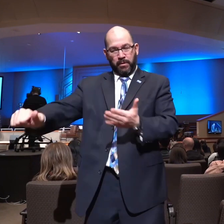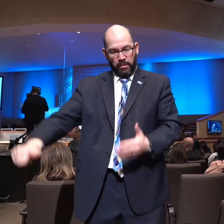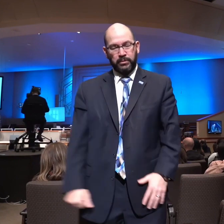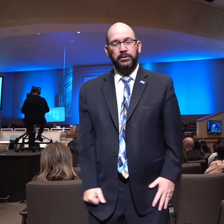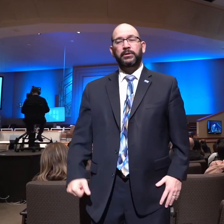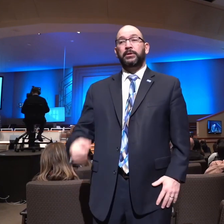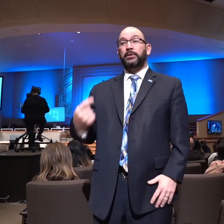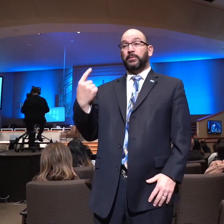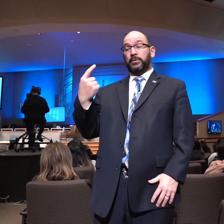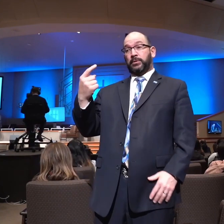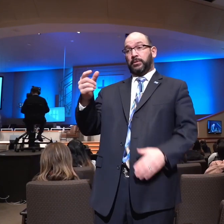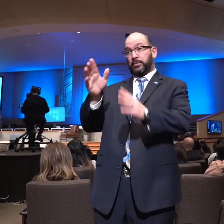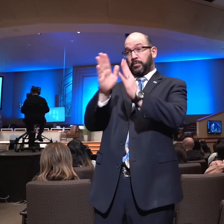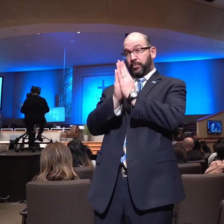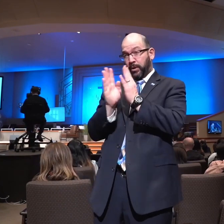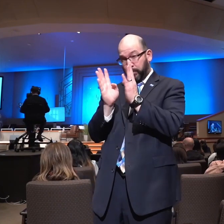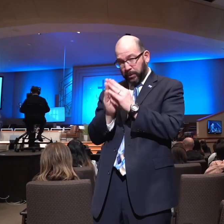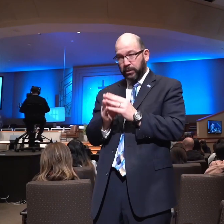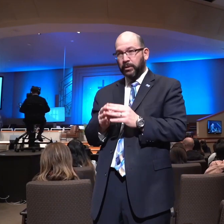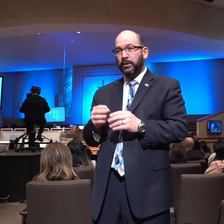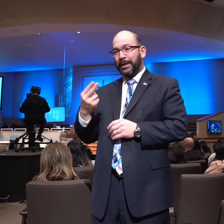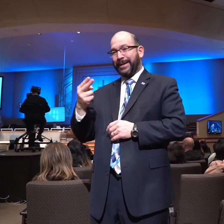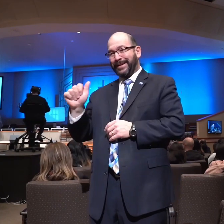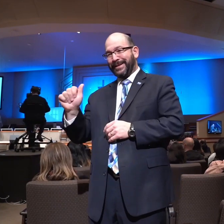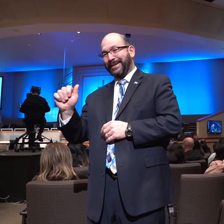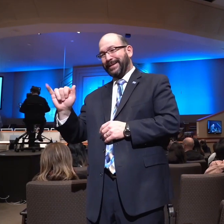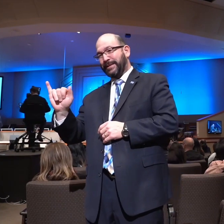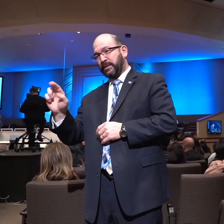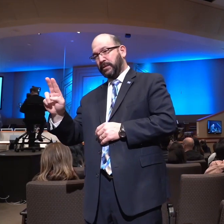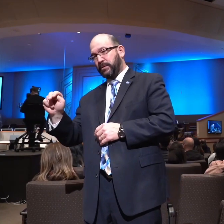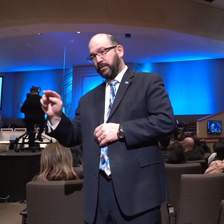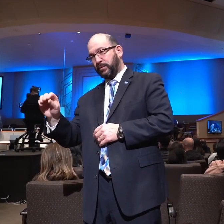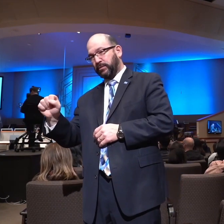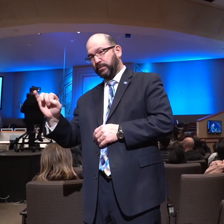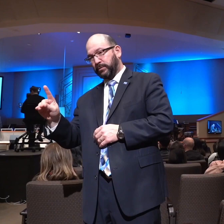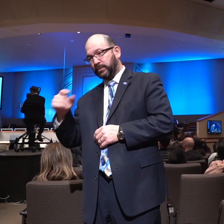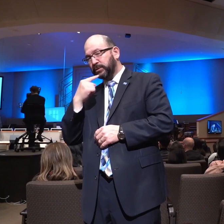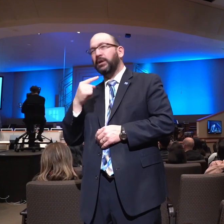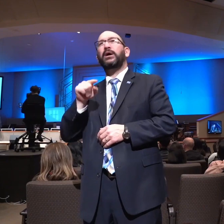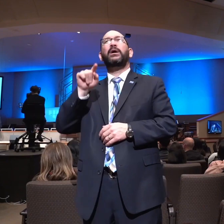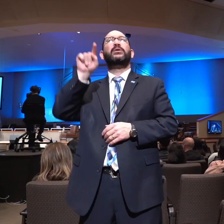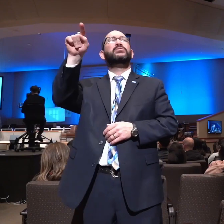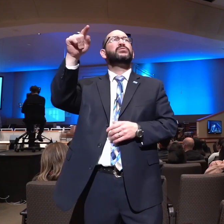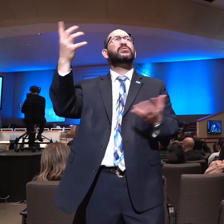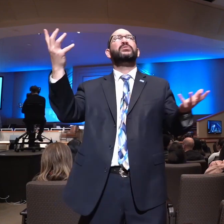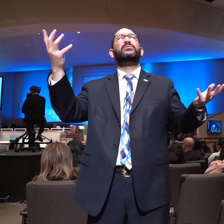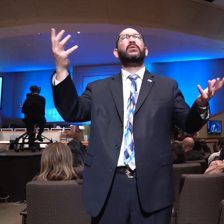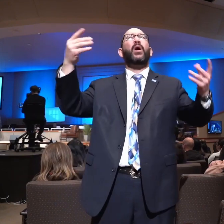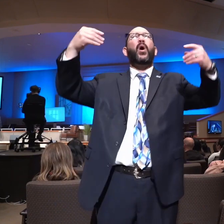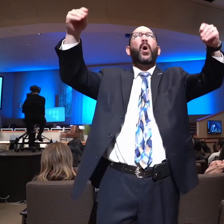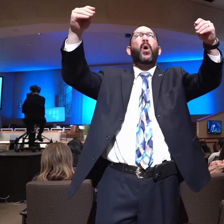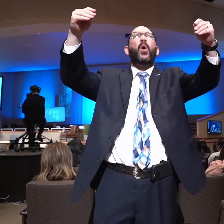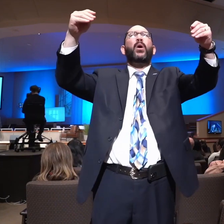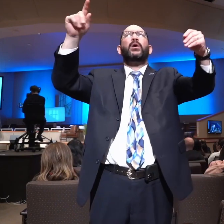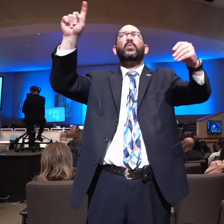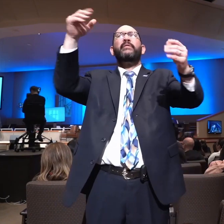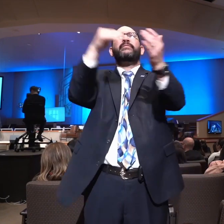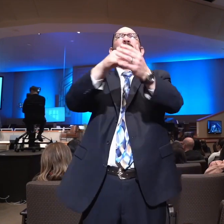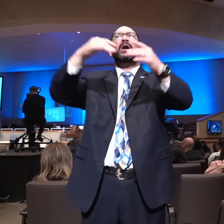meeting, Harry Ironside prayed, Lord, you who own the cattle on a thousand hills, please sell some of those cattle